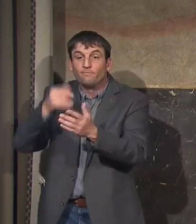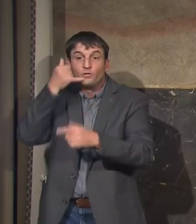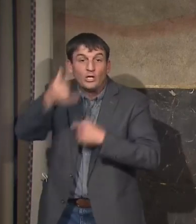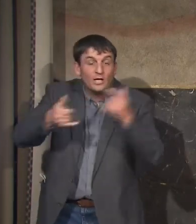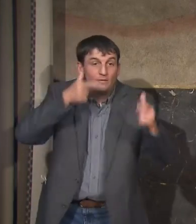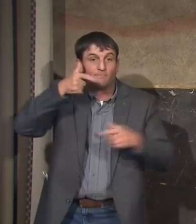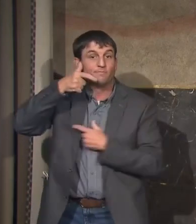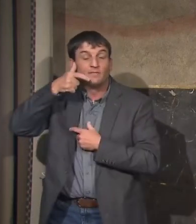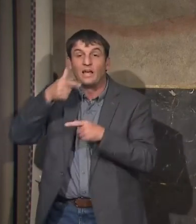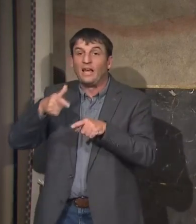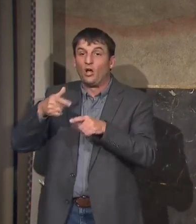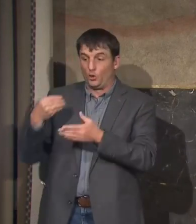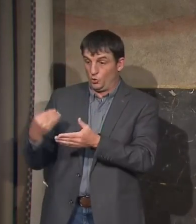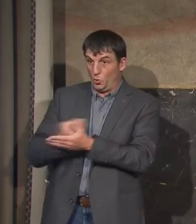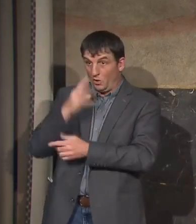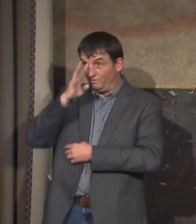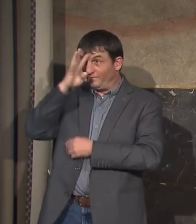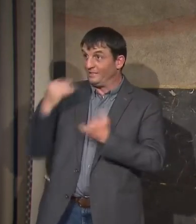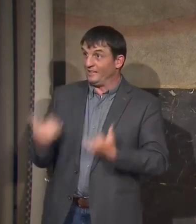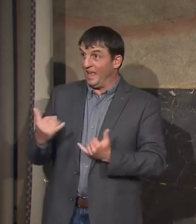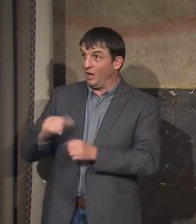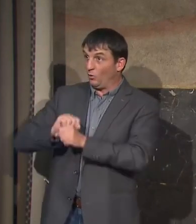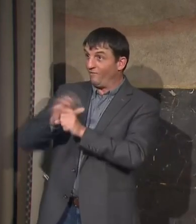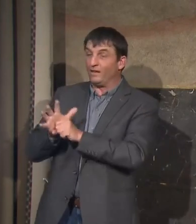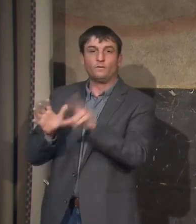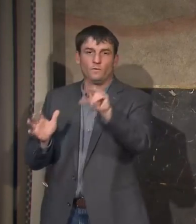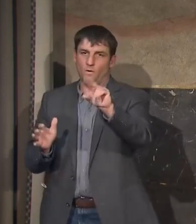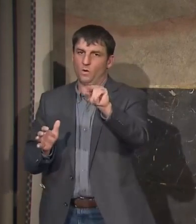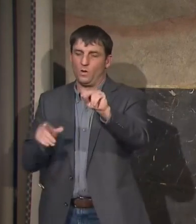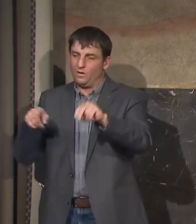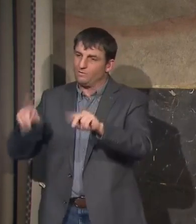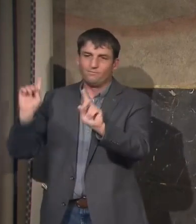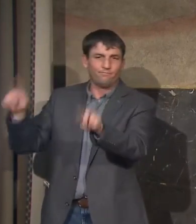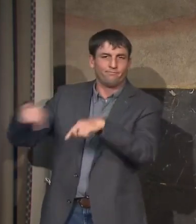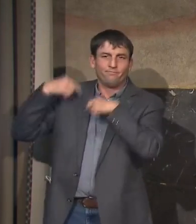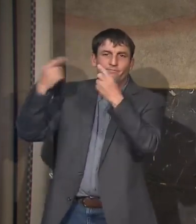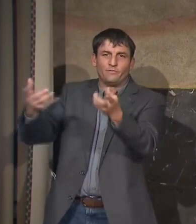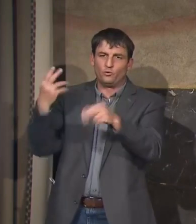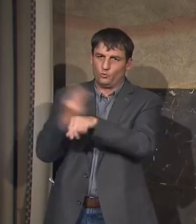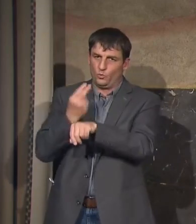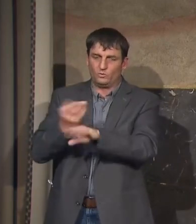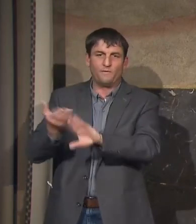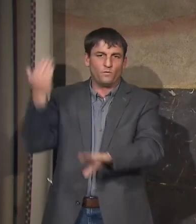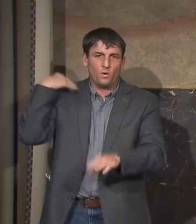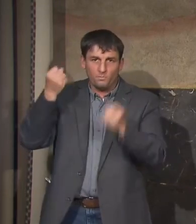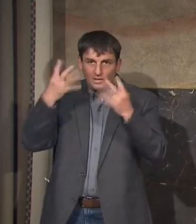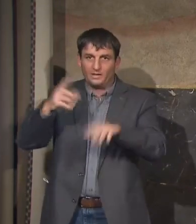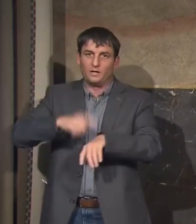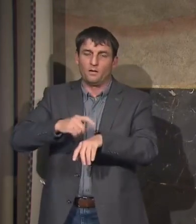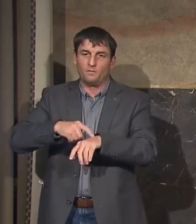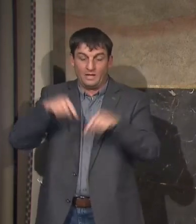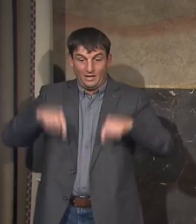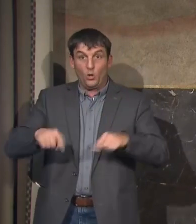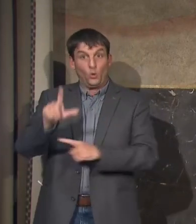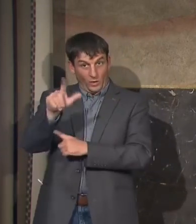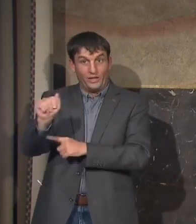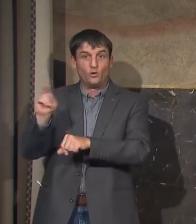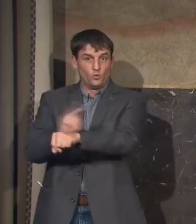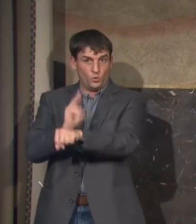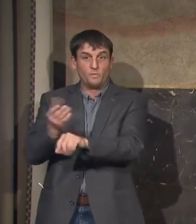for COVID-19. It's been in place for many decades and in fact it's been used here in Louisiana on a number of occasions.